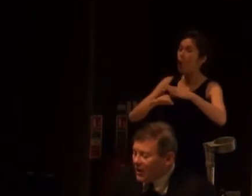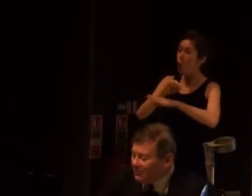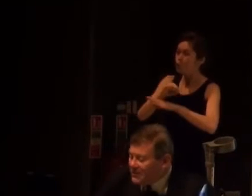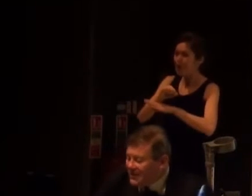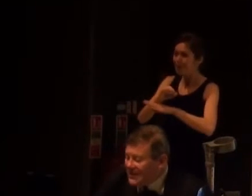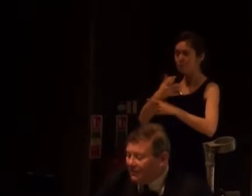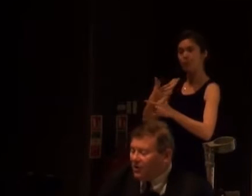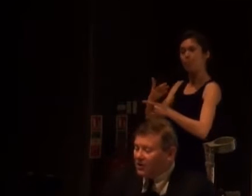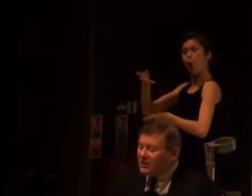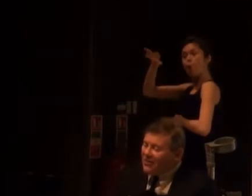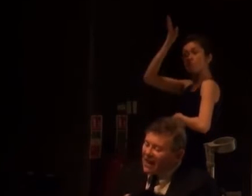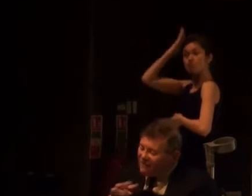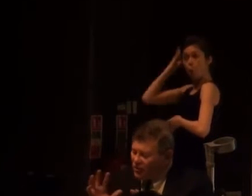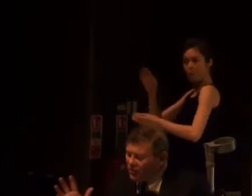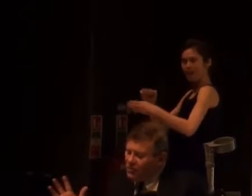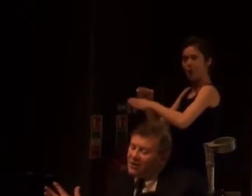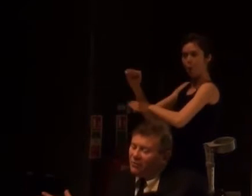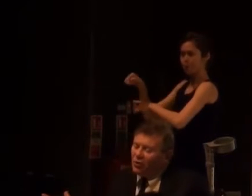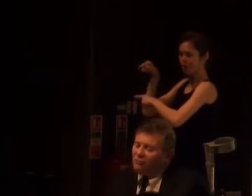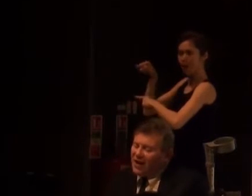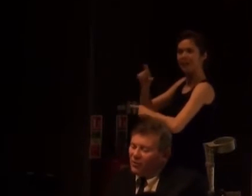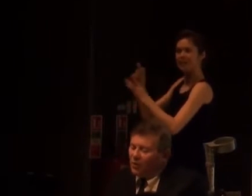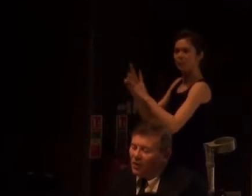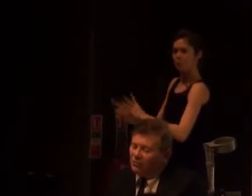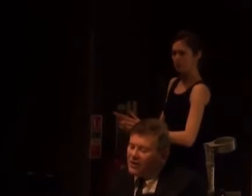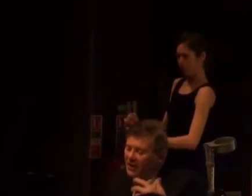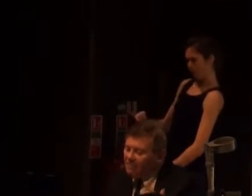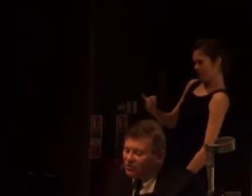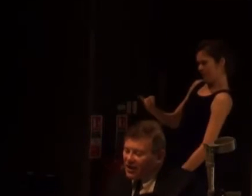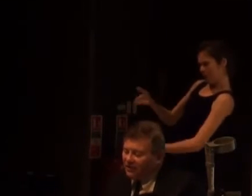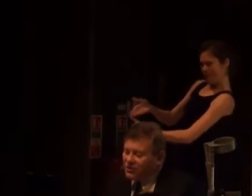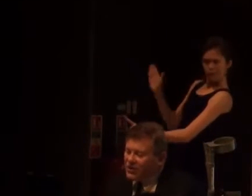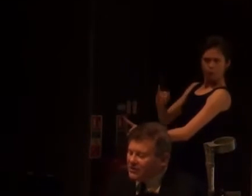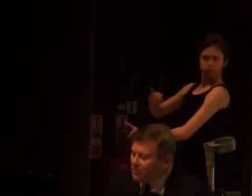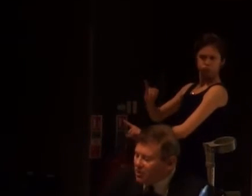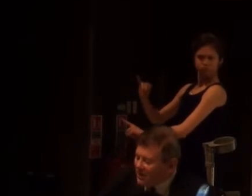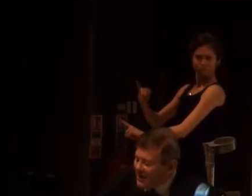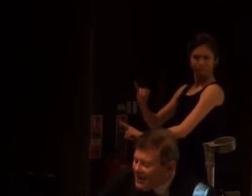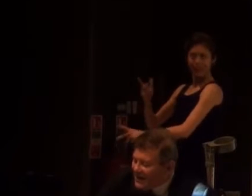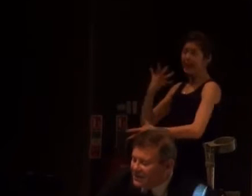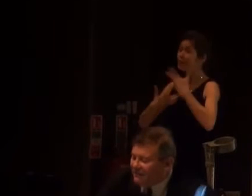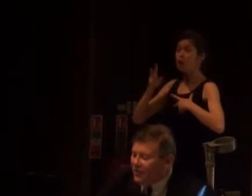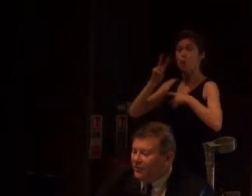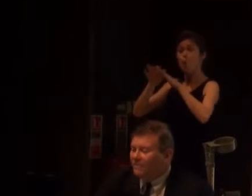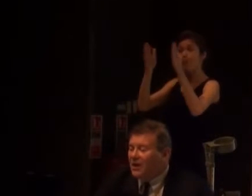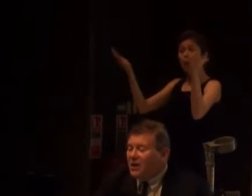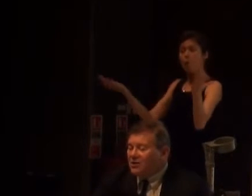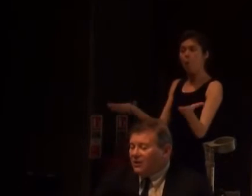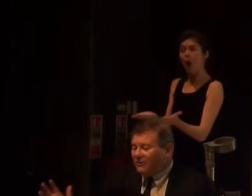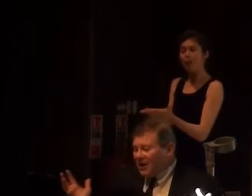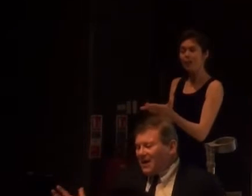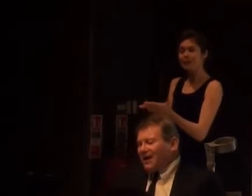where they were seen as outcast. And that view, if we look around the world, in most cultures, is predominantly a negative view.